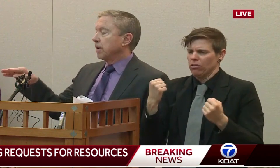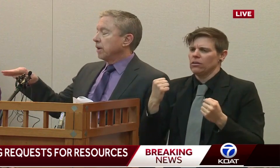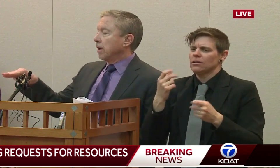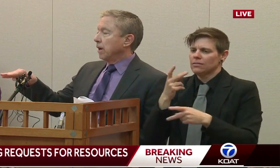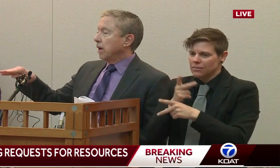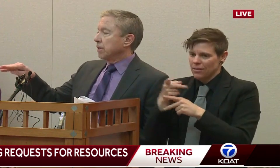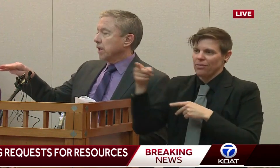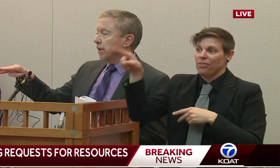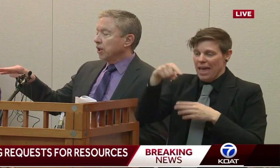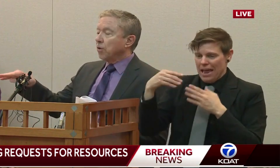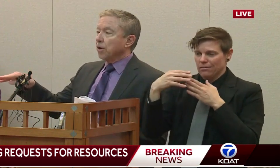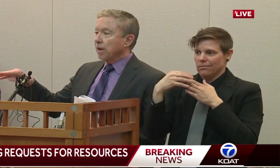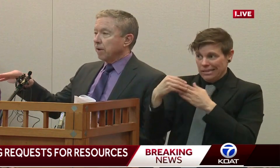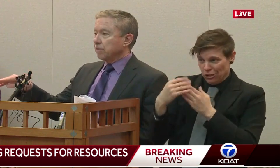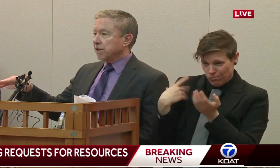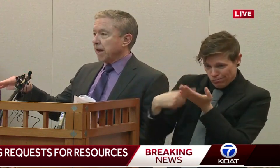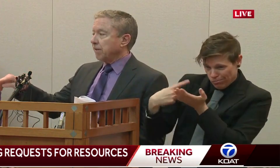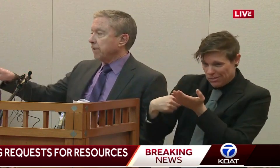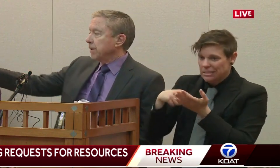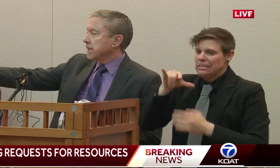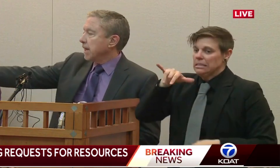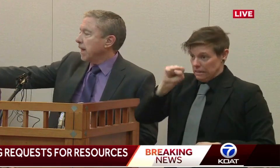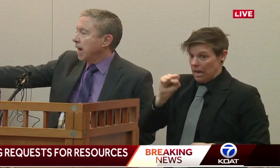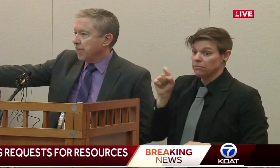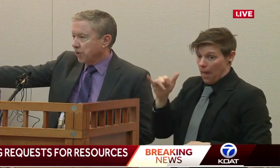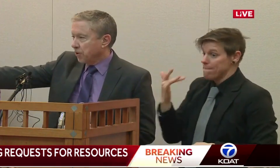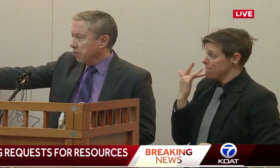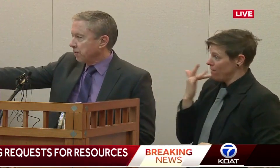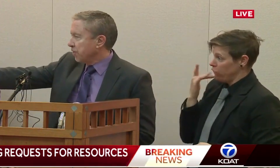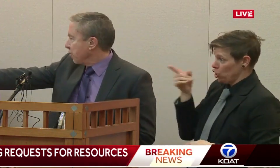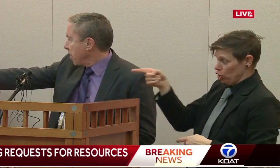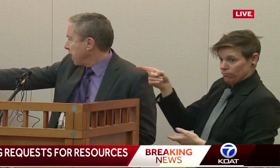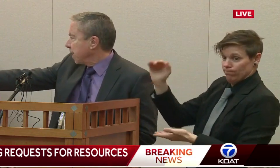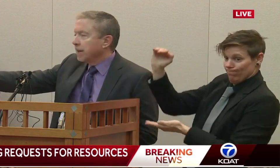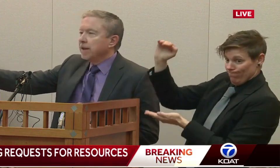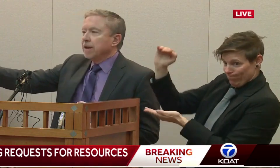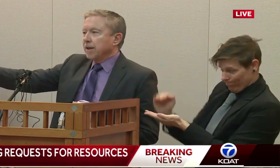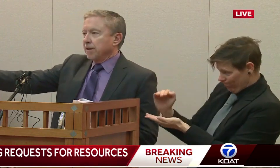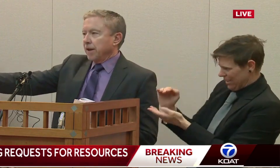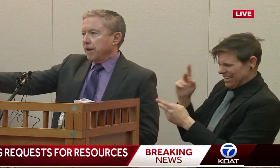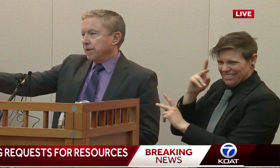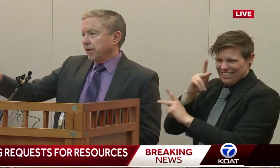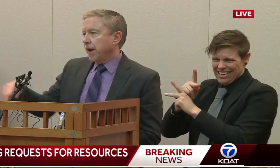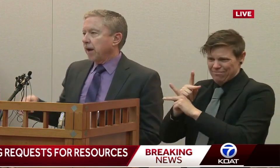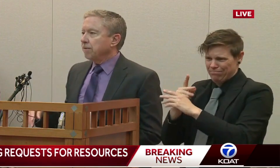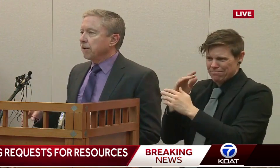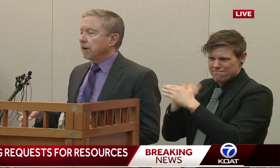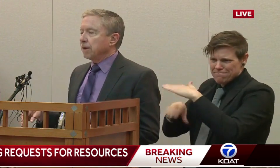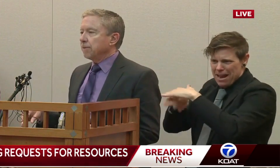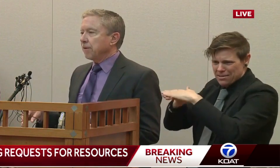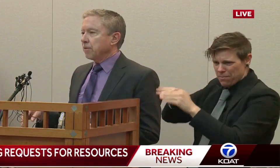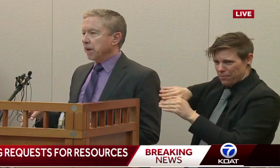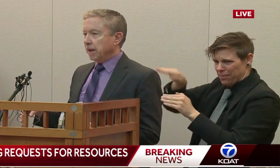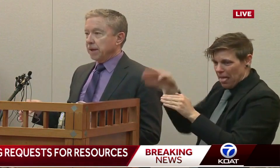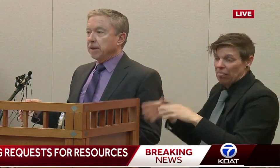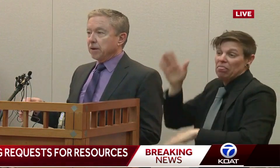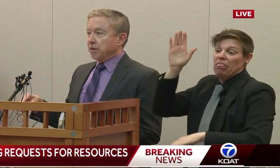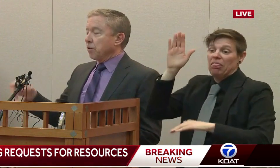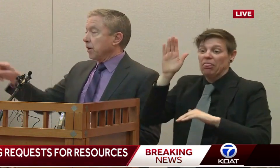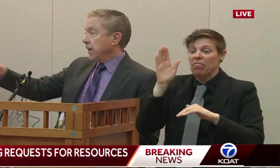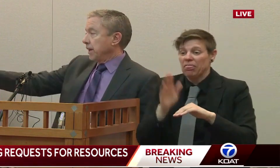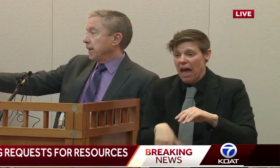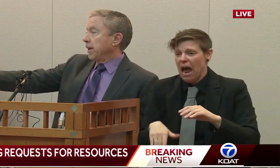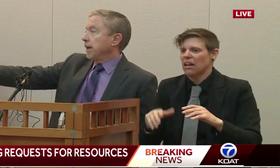have a slightly lower level of staff and stay on the curve to the right than to have everybody